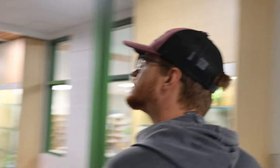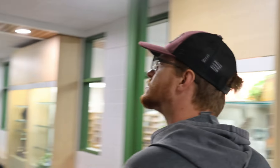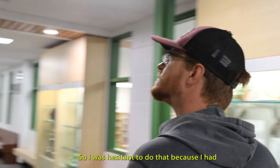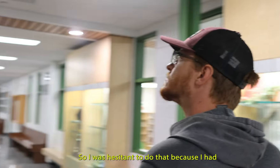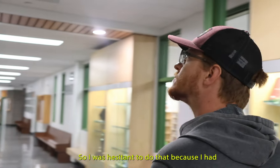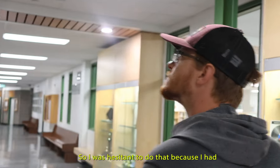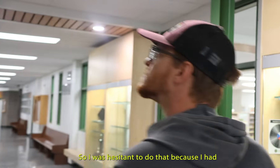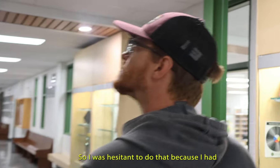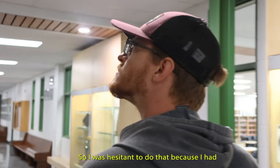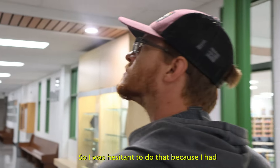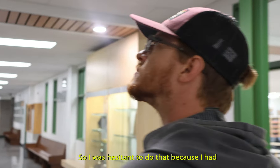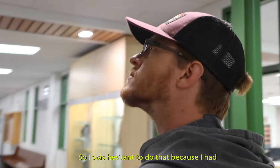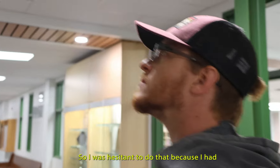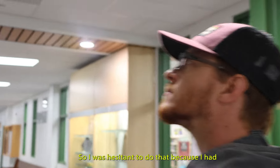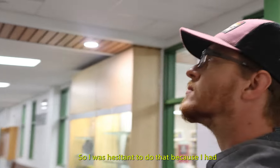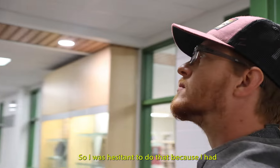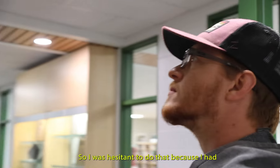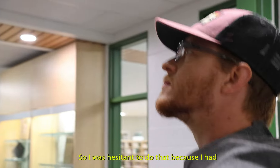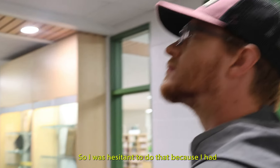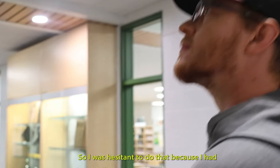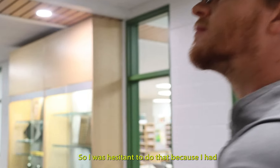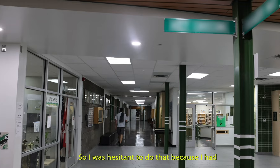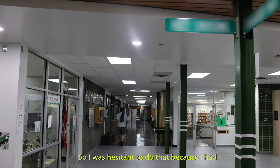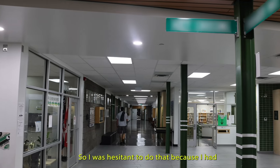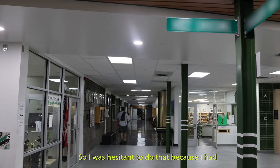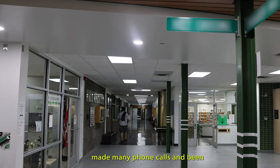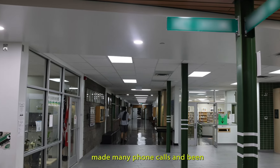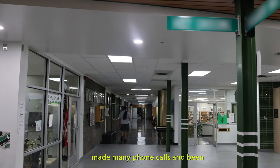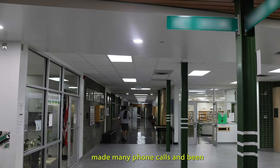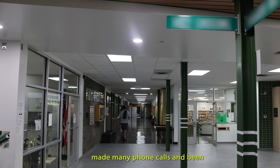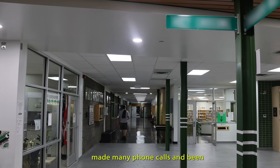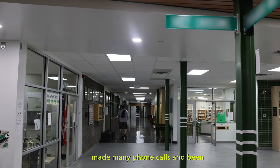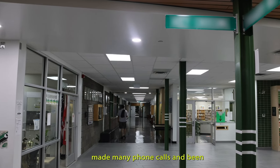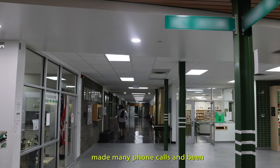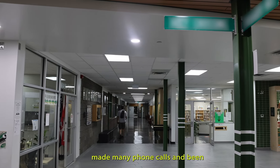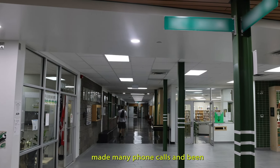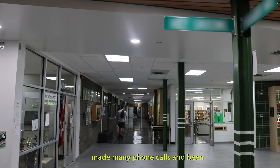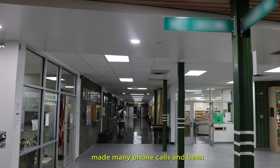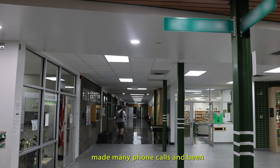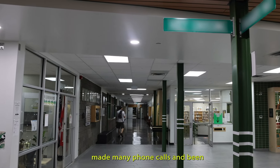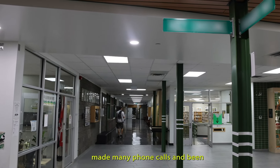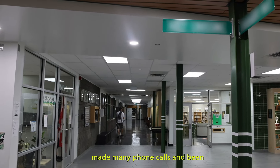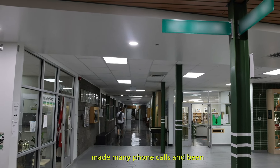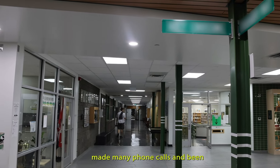So I was hesitant to do that because I had made many phone calls and been